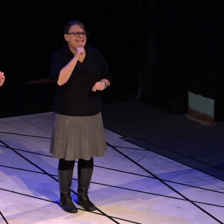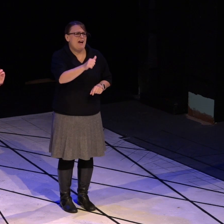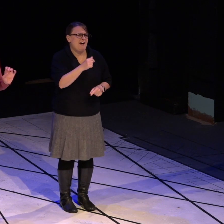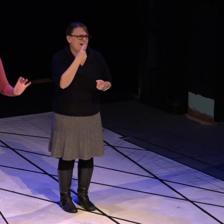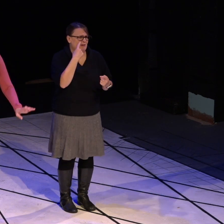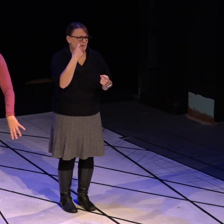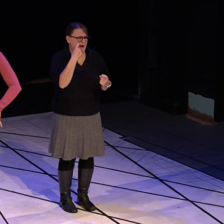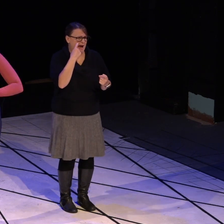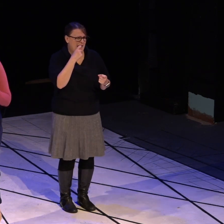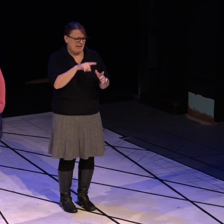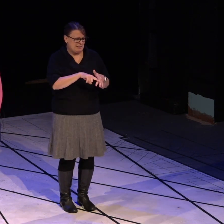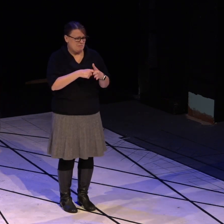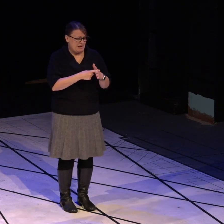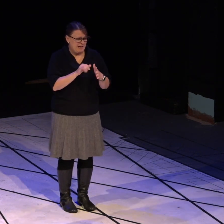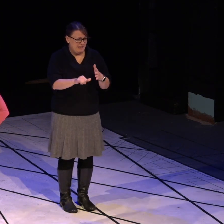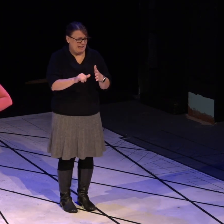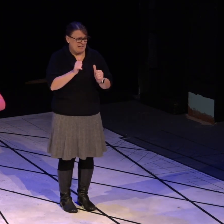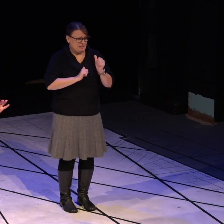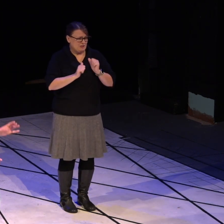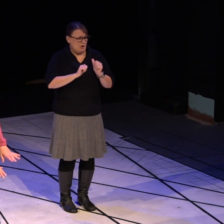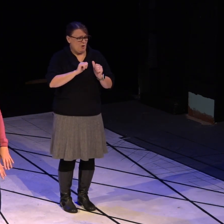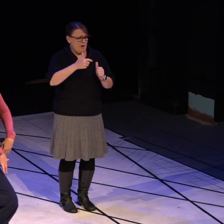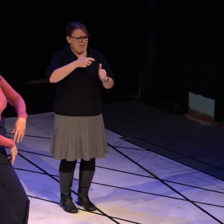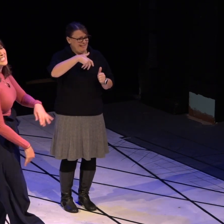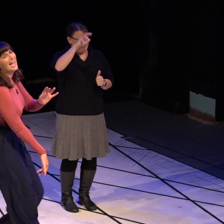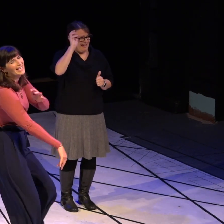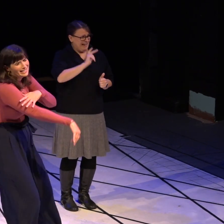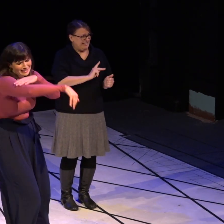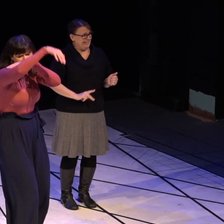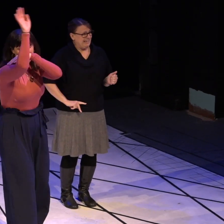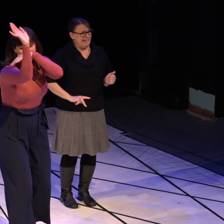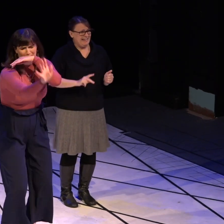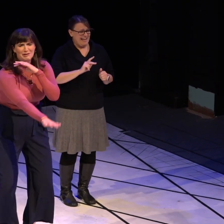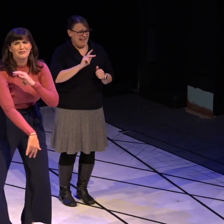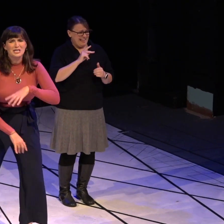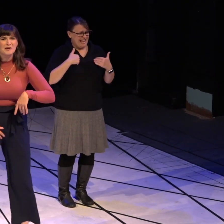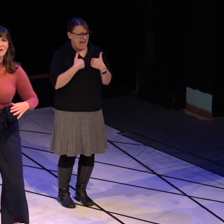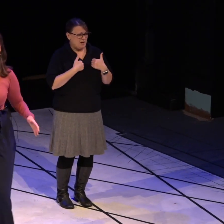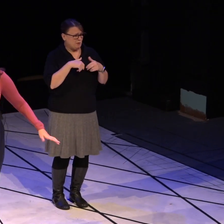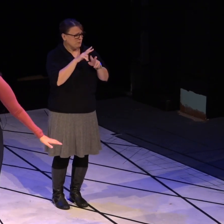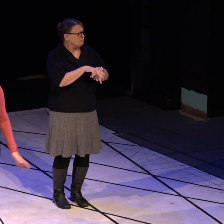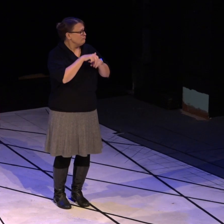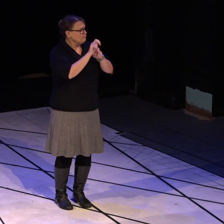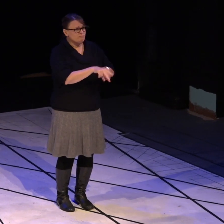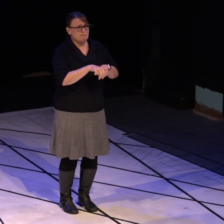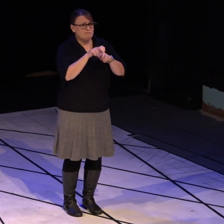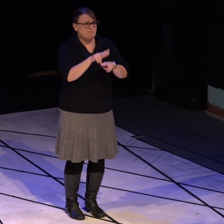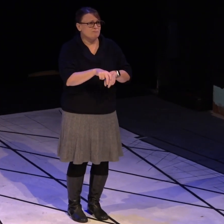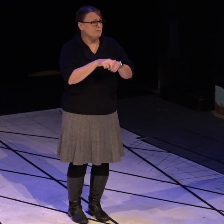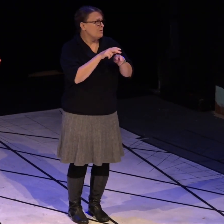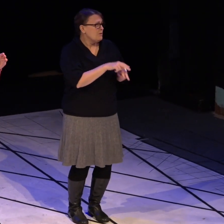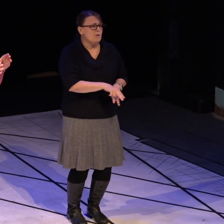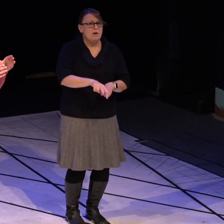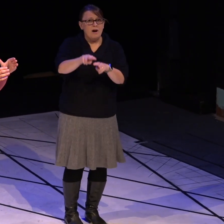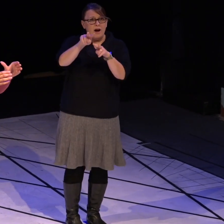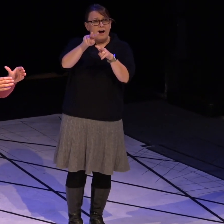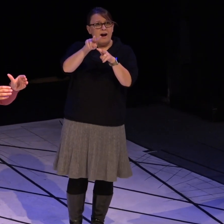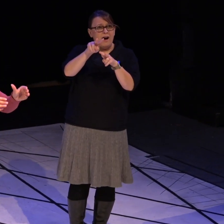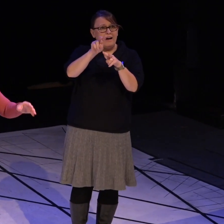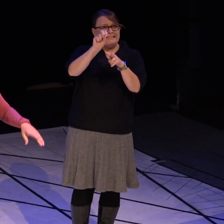King, the animals prancing around, so excited for the arrival of Simba.